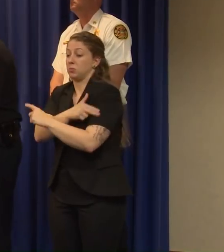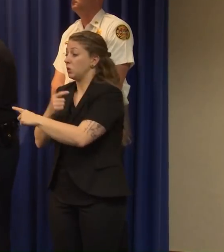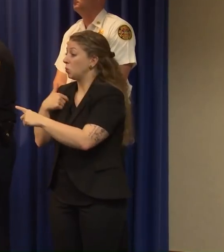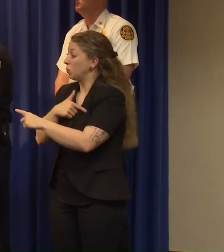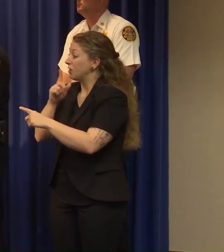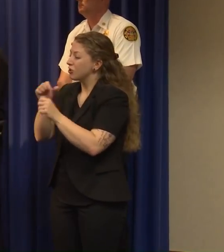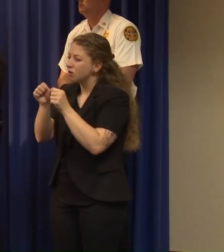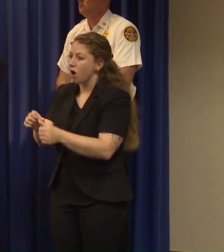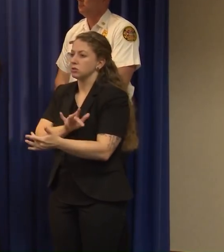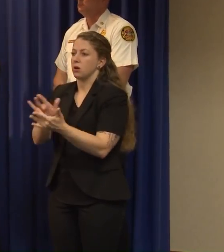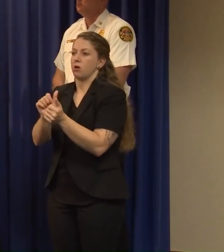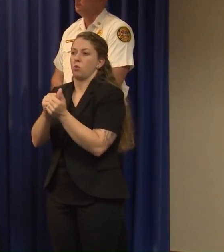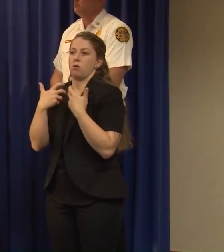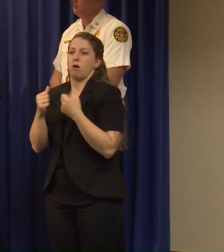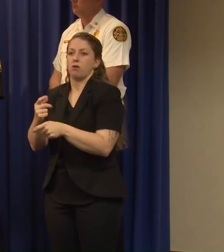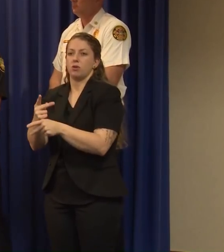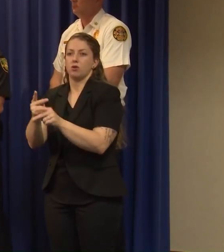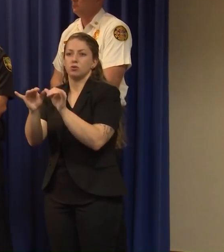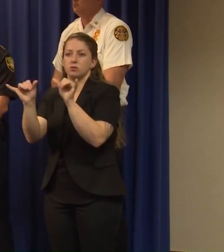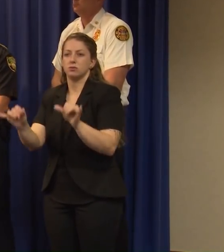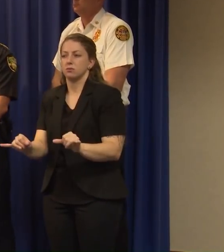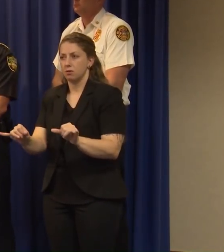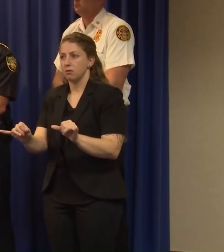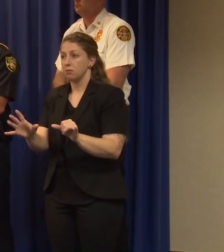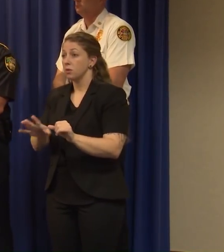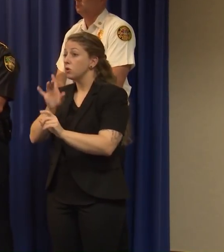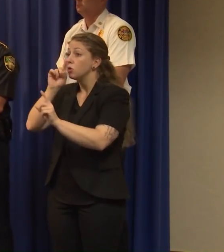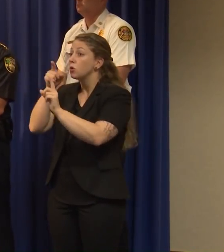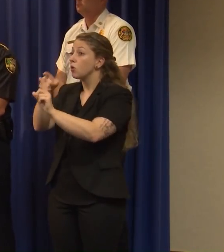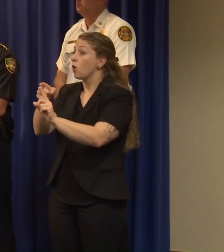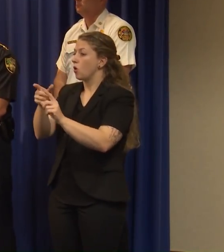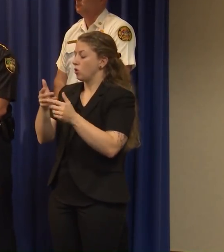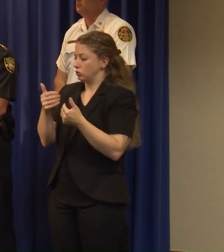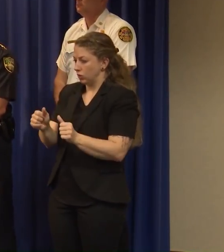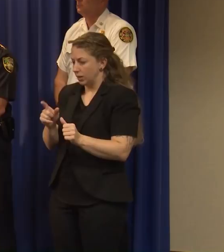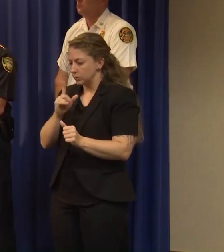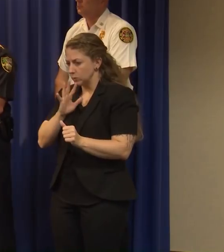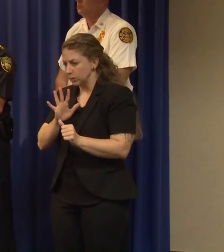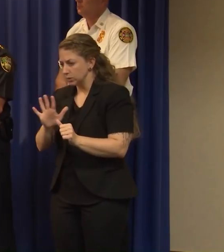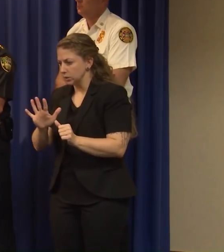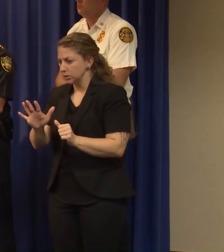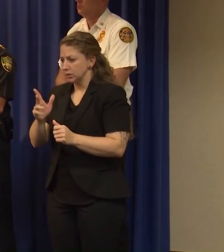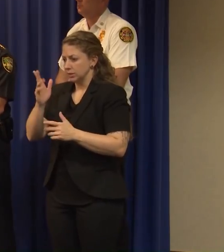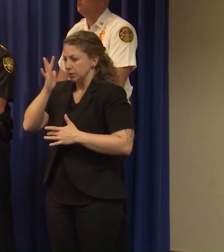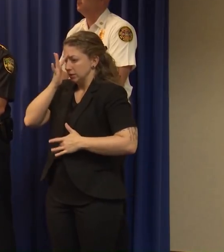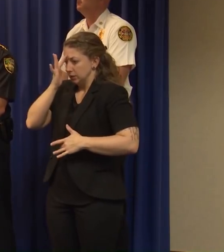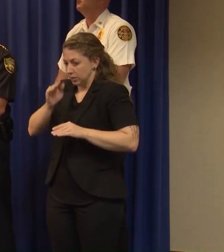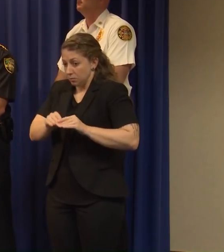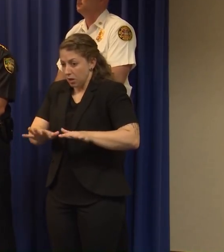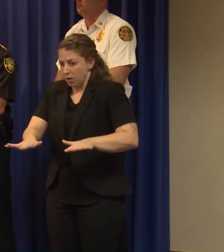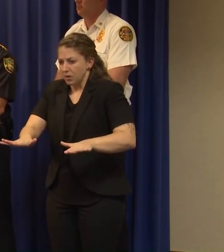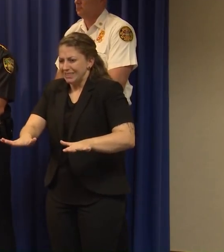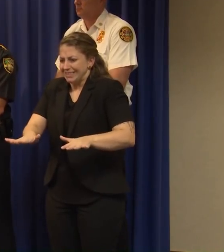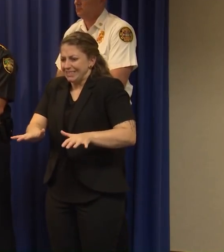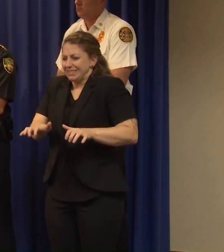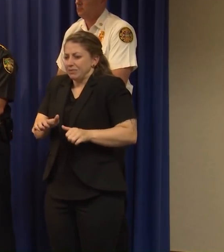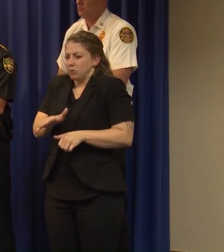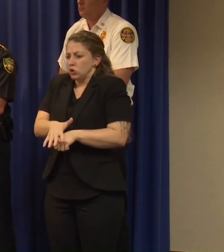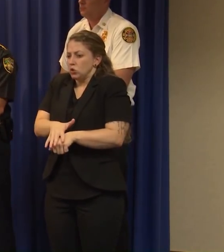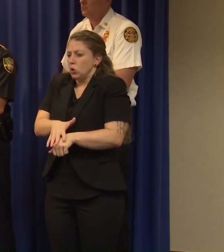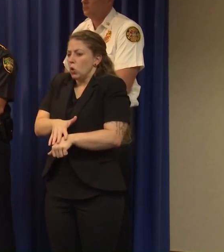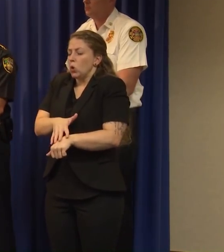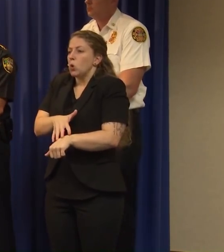healthcare system. And obviously the goal of trying to slow down the disease is to make sure that we don't exceed the capacity of our hospital system.